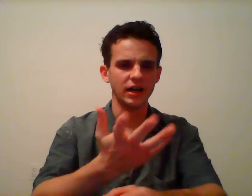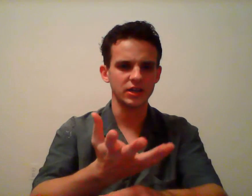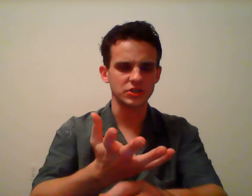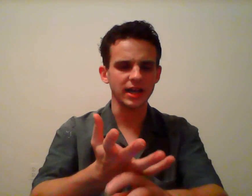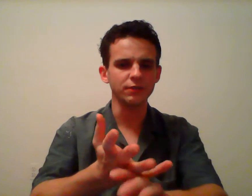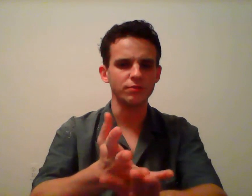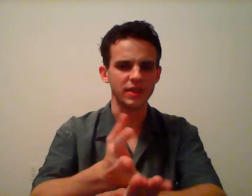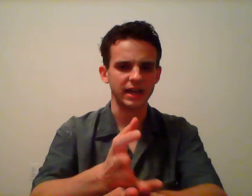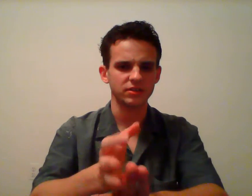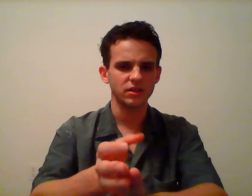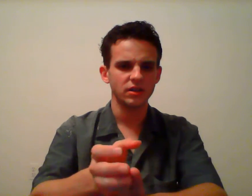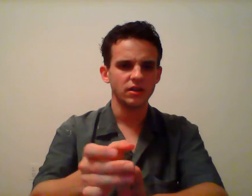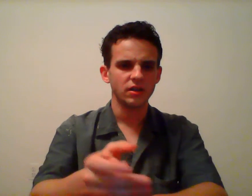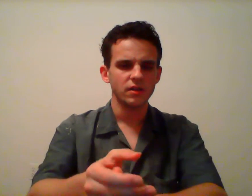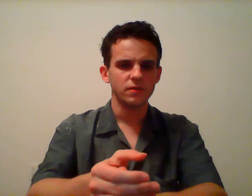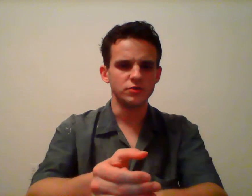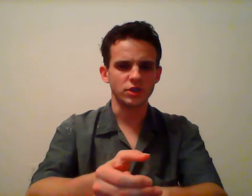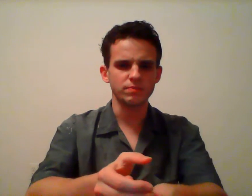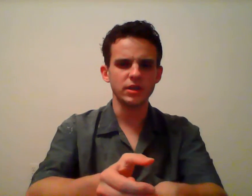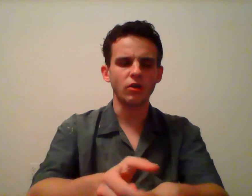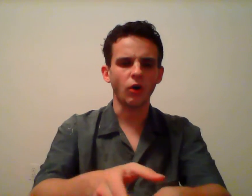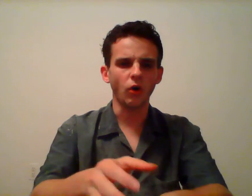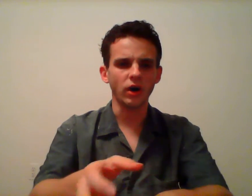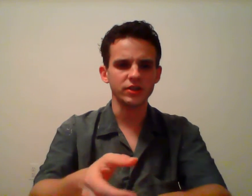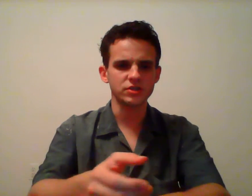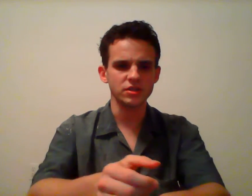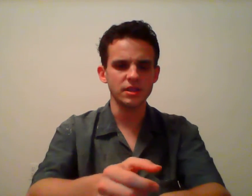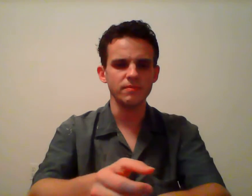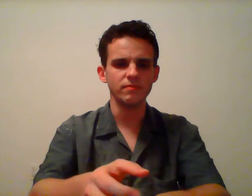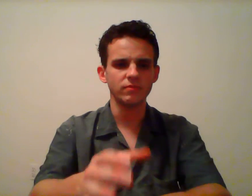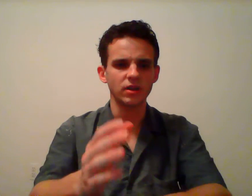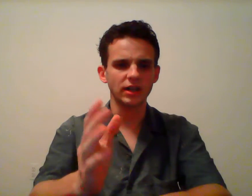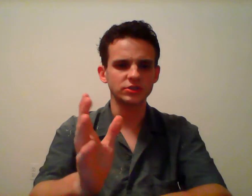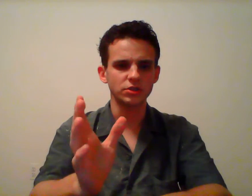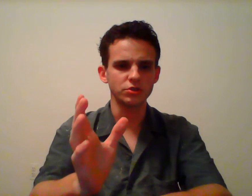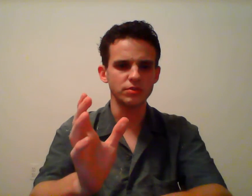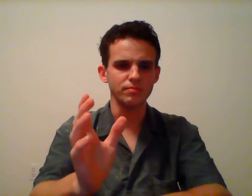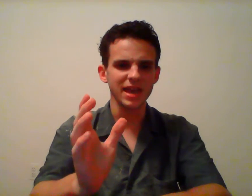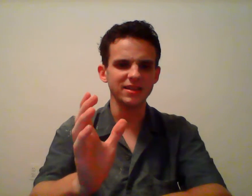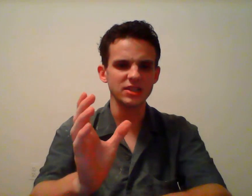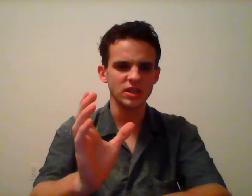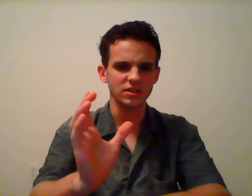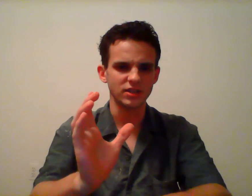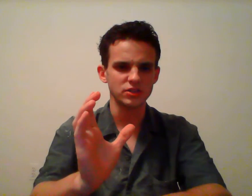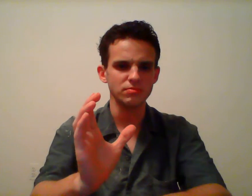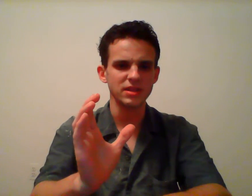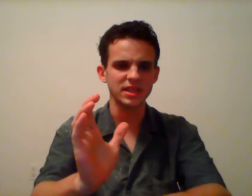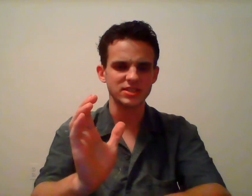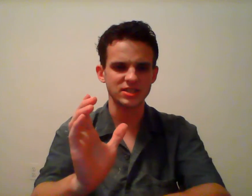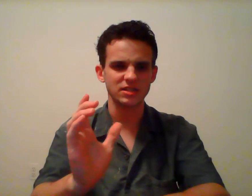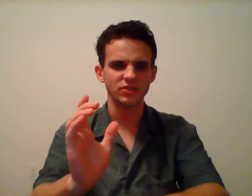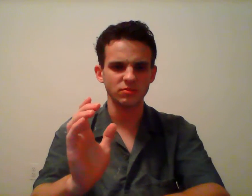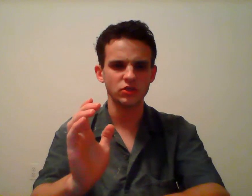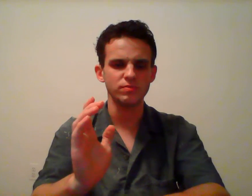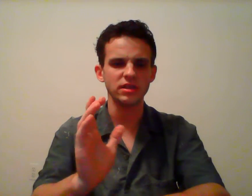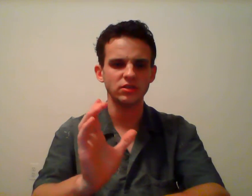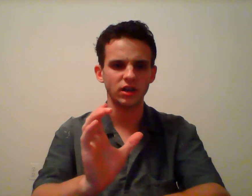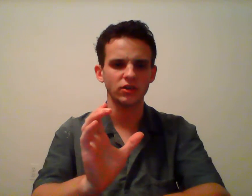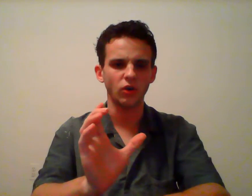Aside from that, just because the Constitution mandates it doesn't mean that it's necessarily something that's being done